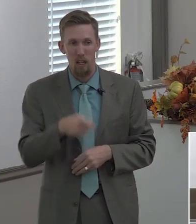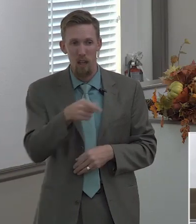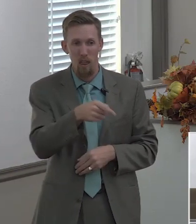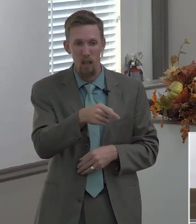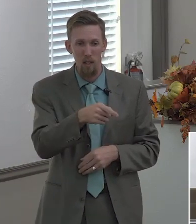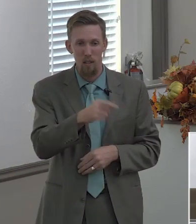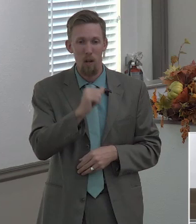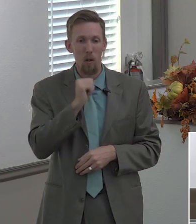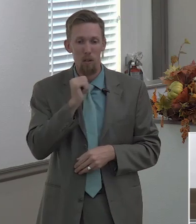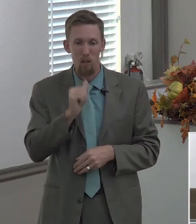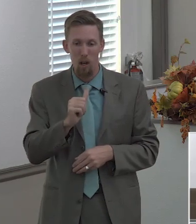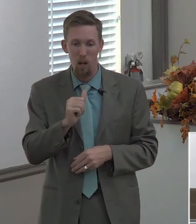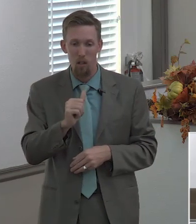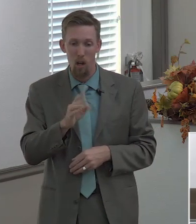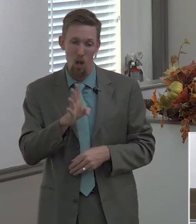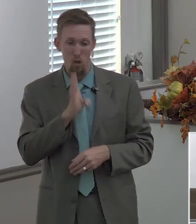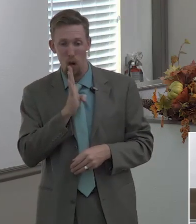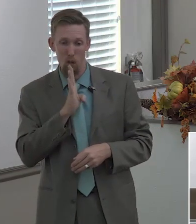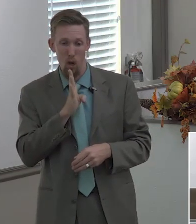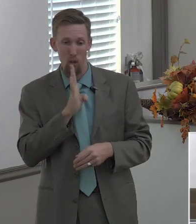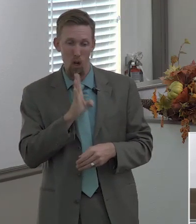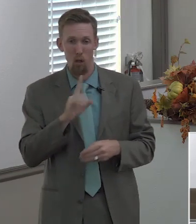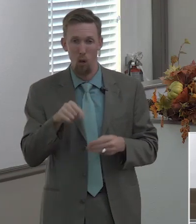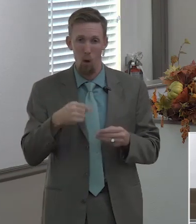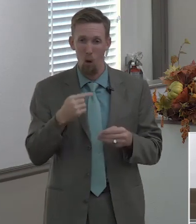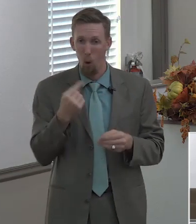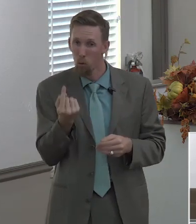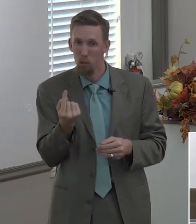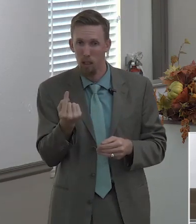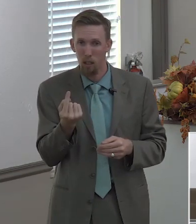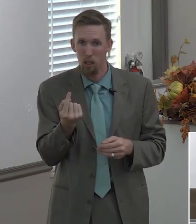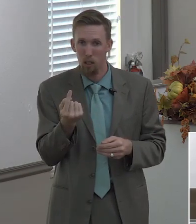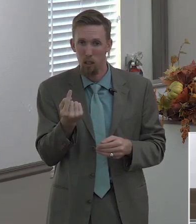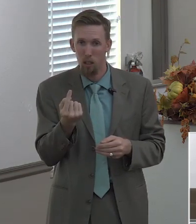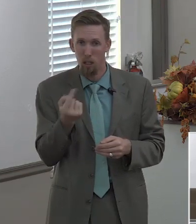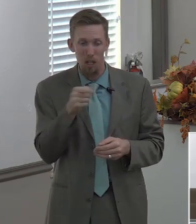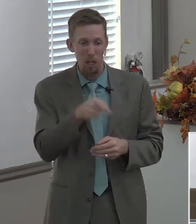it wasn't about talking about walking with god it was walking with god